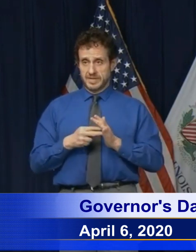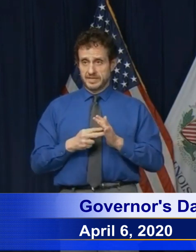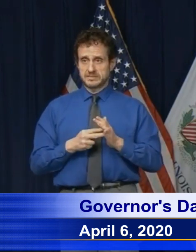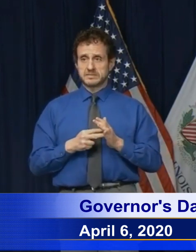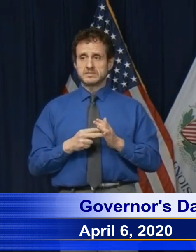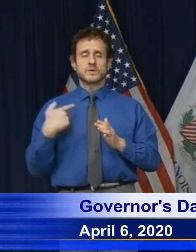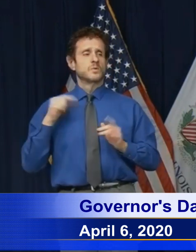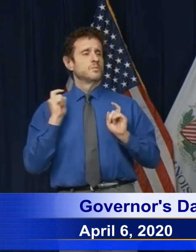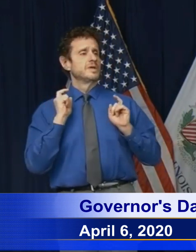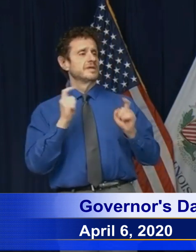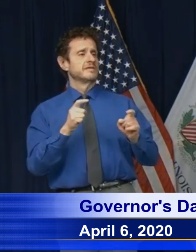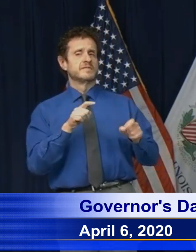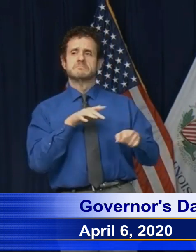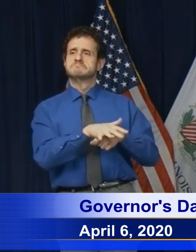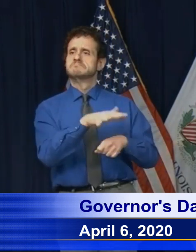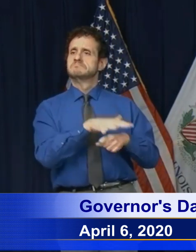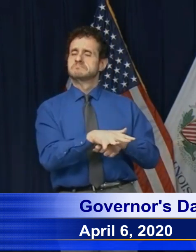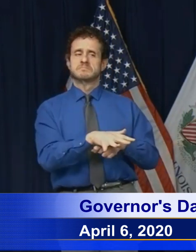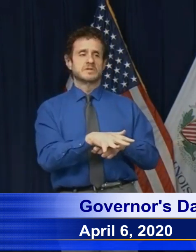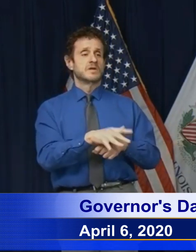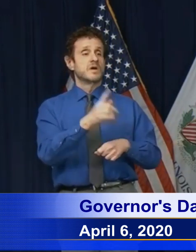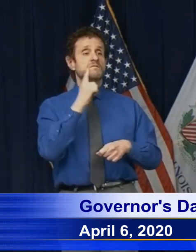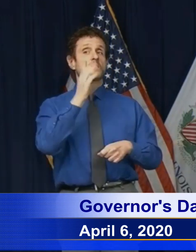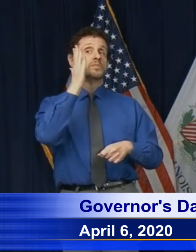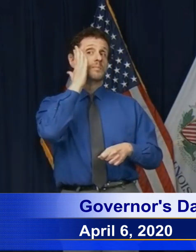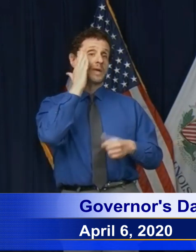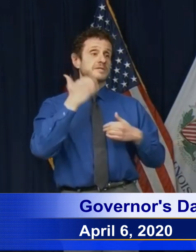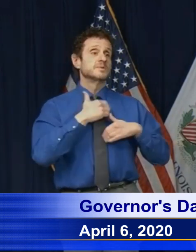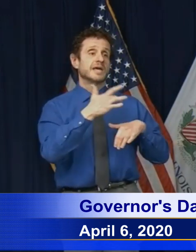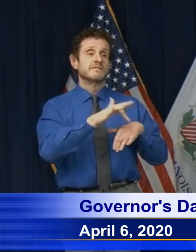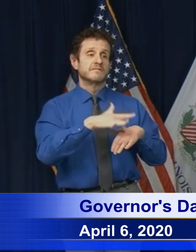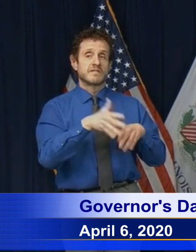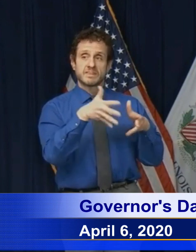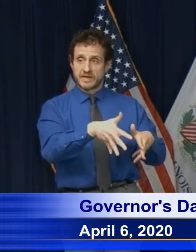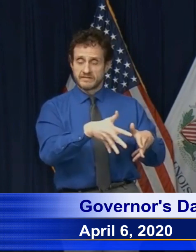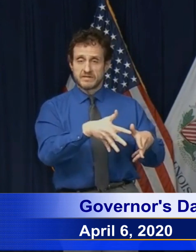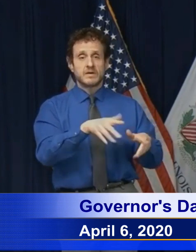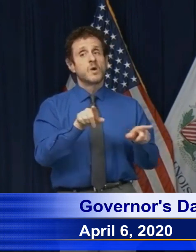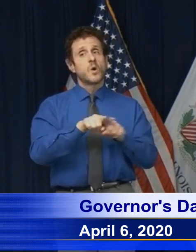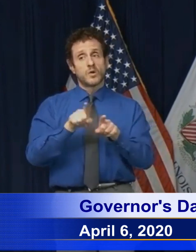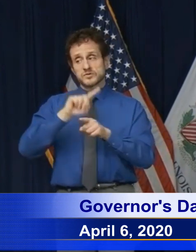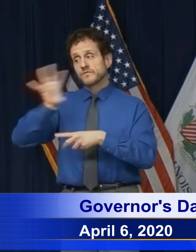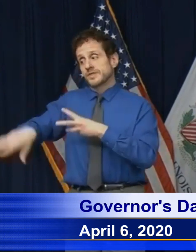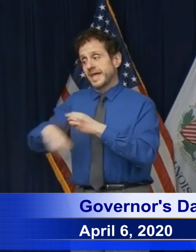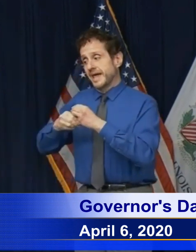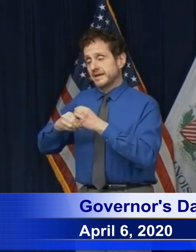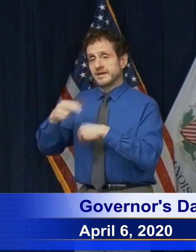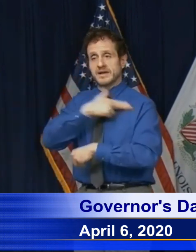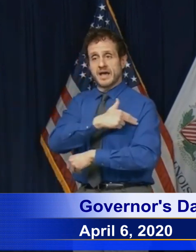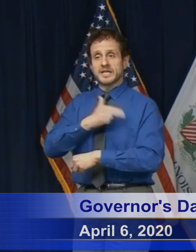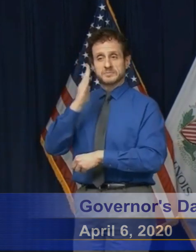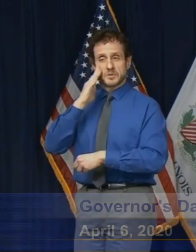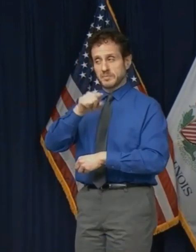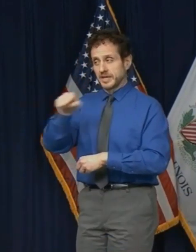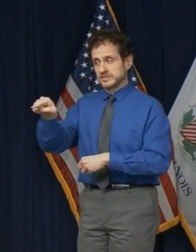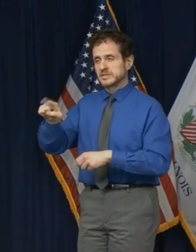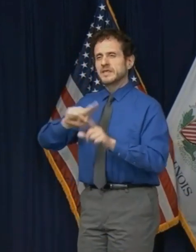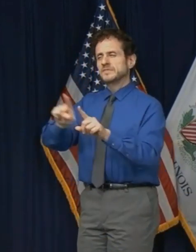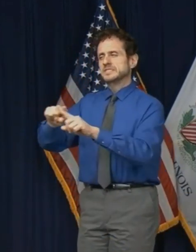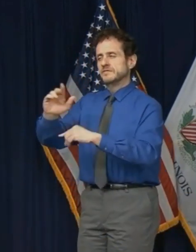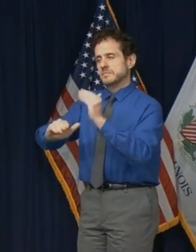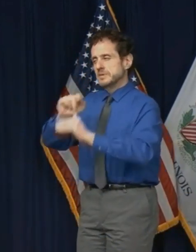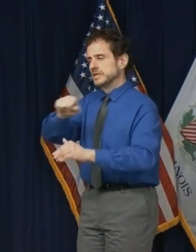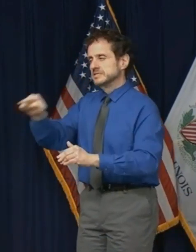them for the existing beds, but also for the additional hospital beds that we're adding all across the state.